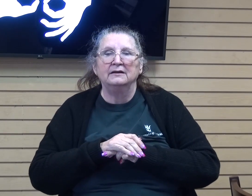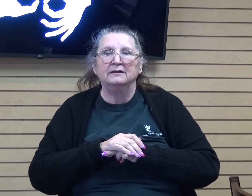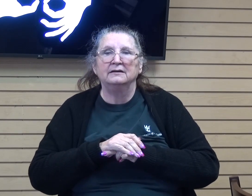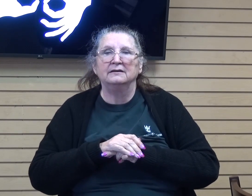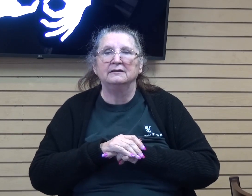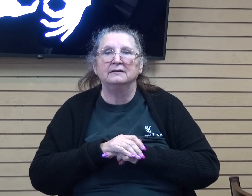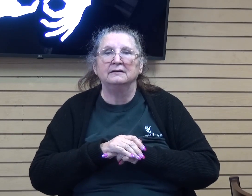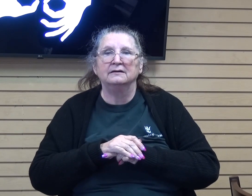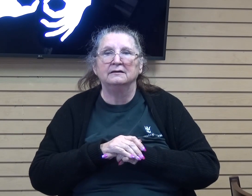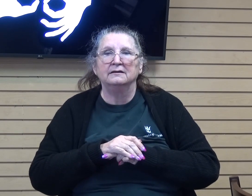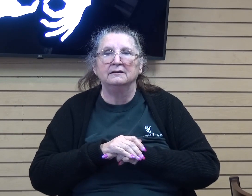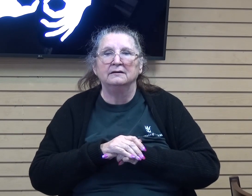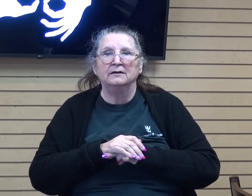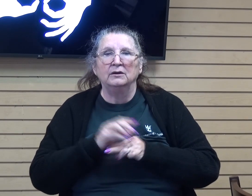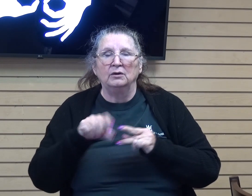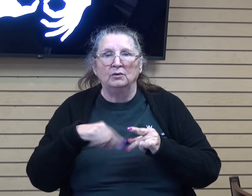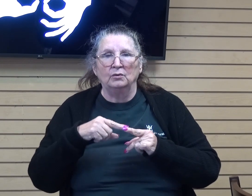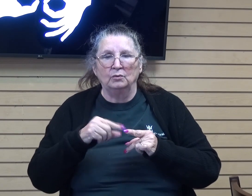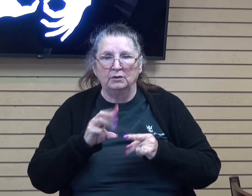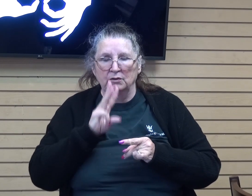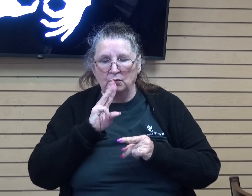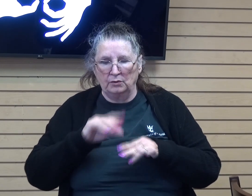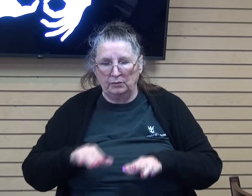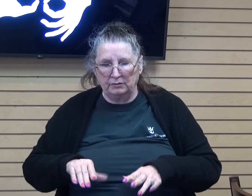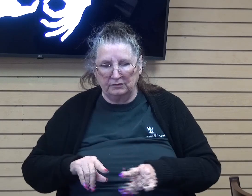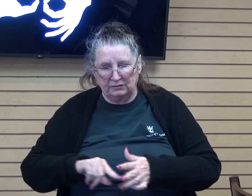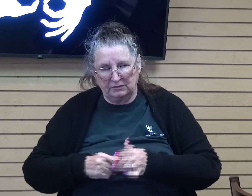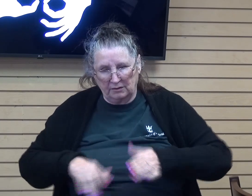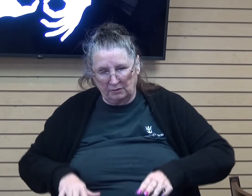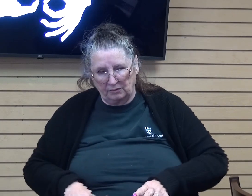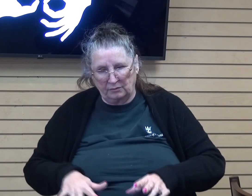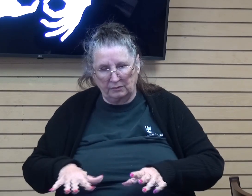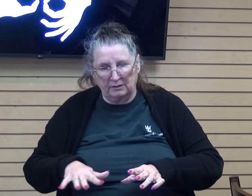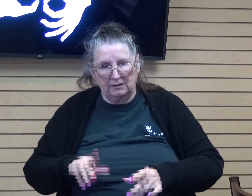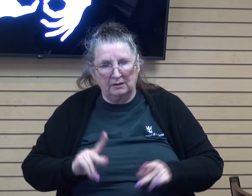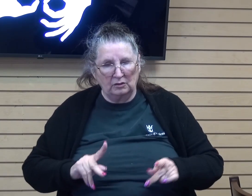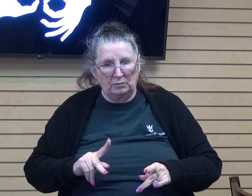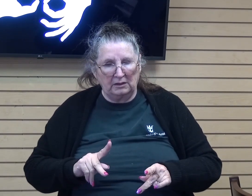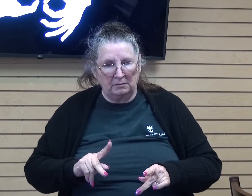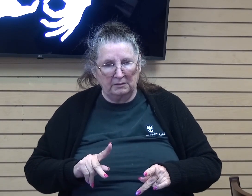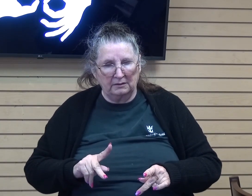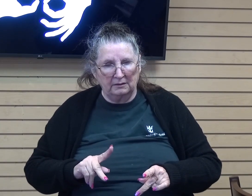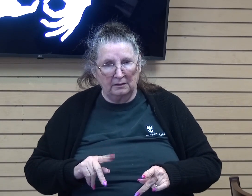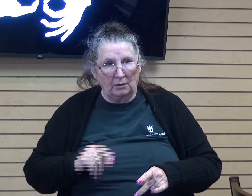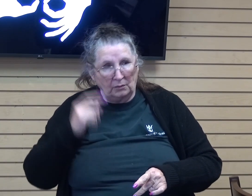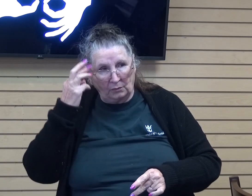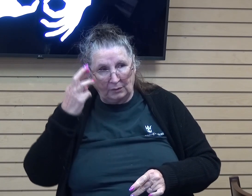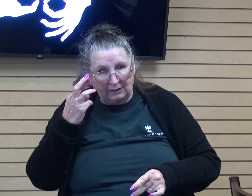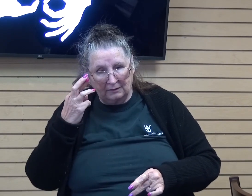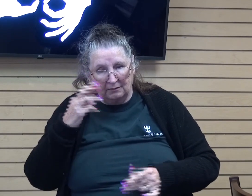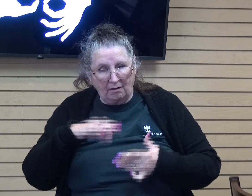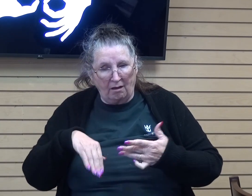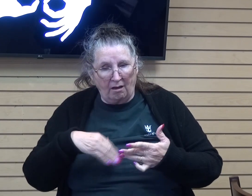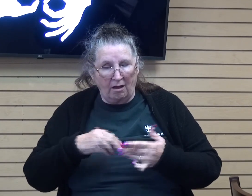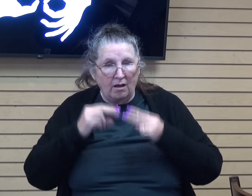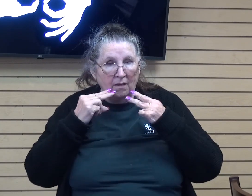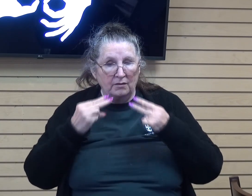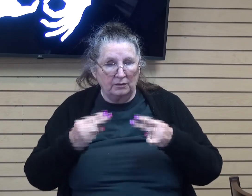Once the waters began to rise, the inhabitants on the earth began to realize all that Noah had been